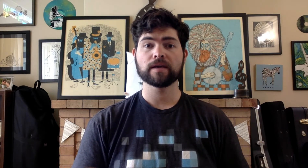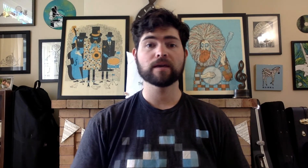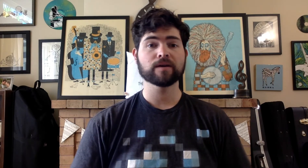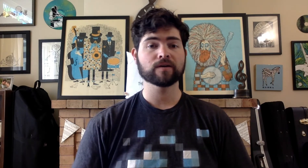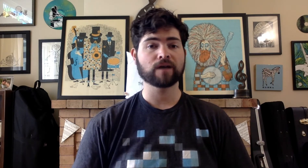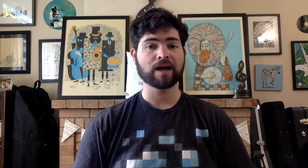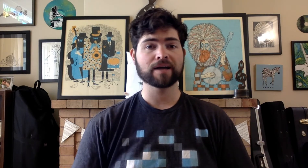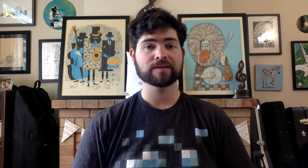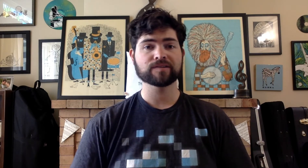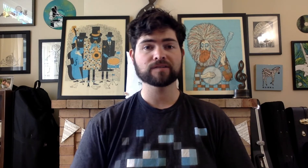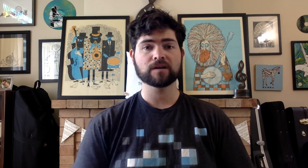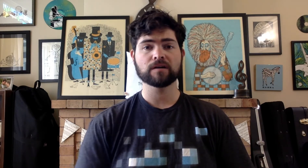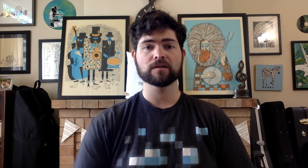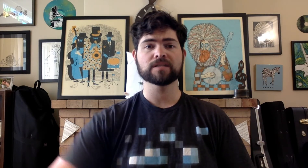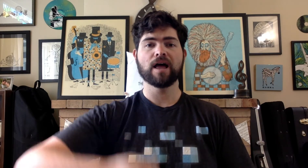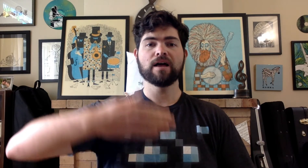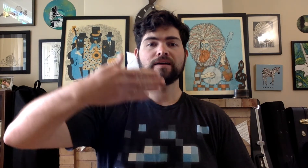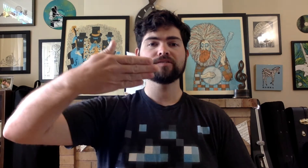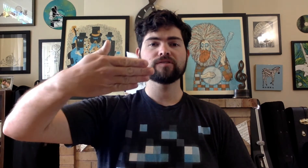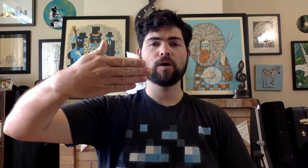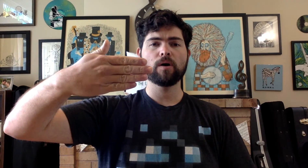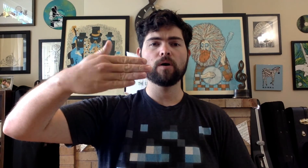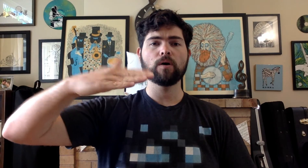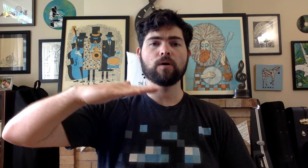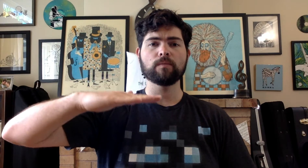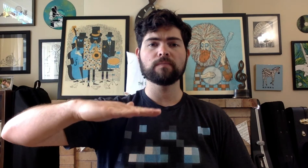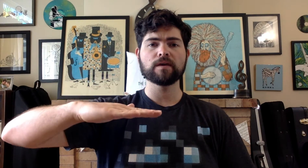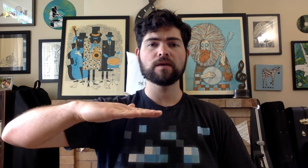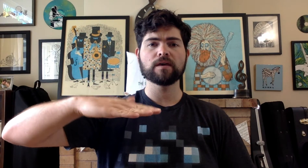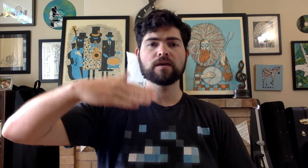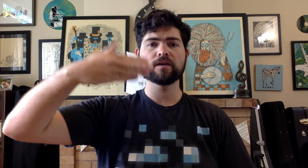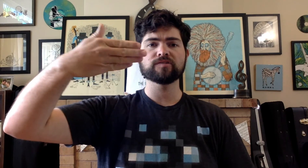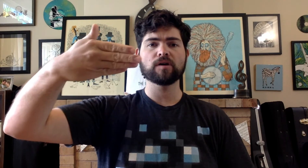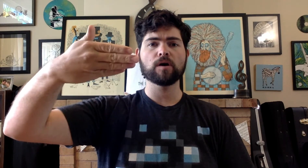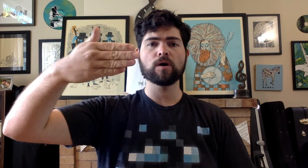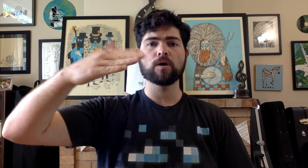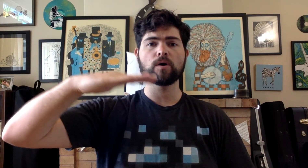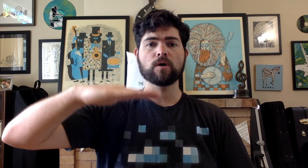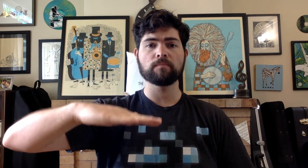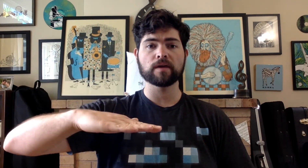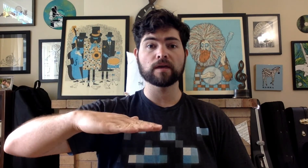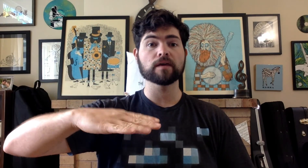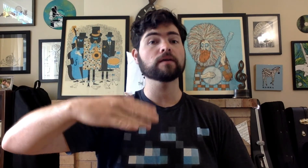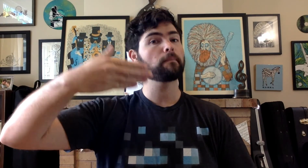Here I start. Sol, Mi, Fa, Mi, Fa,